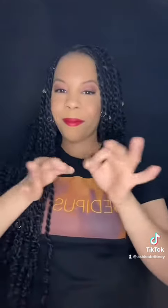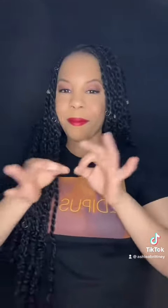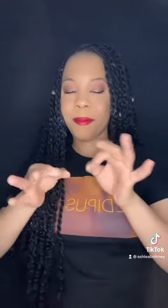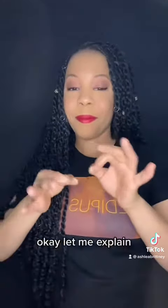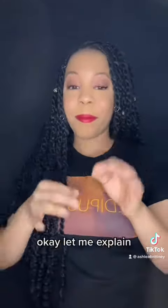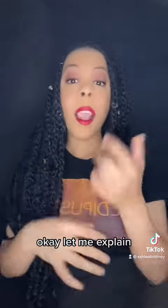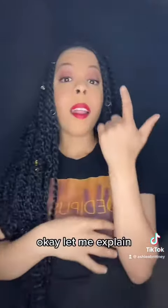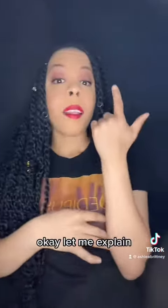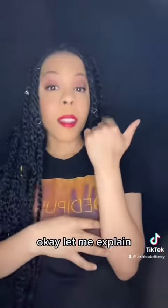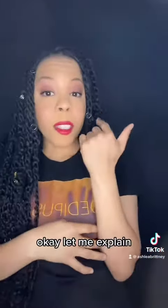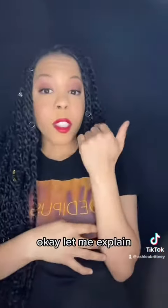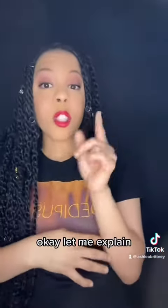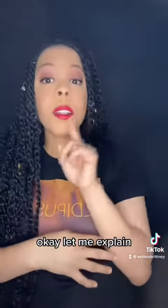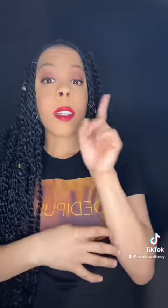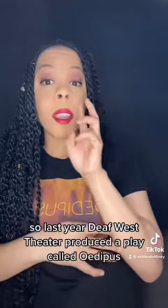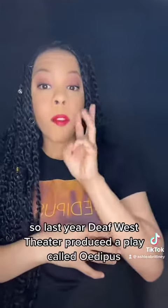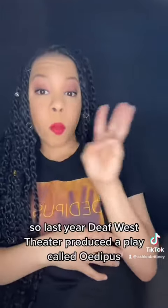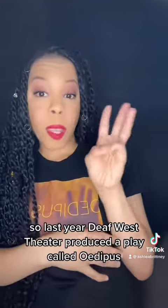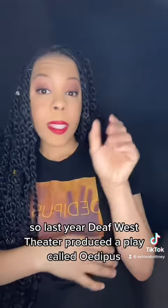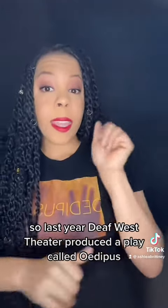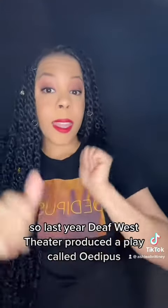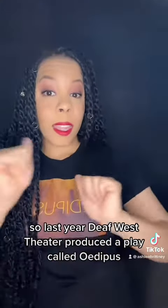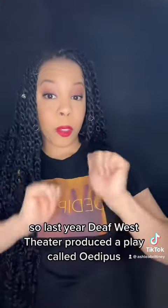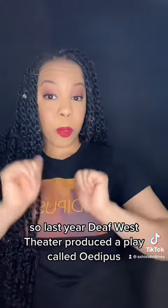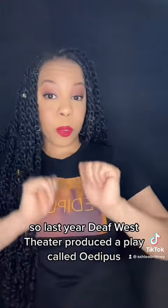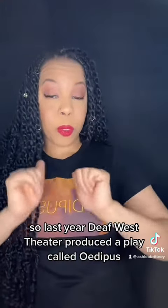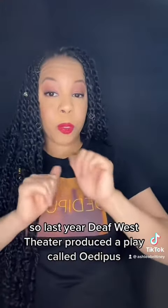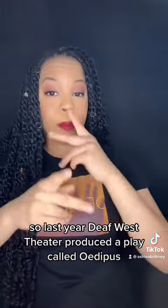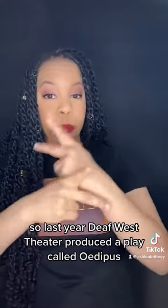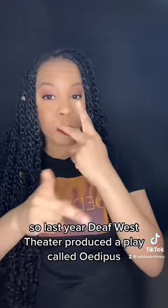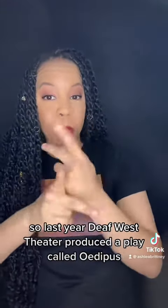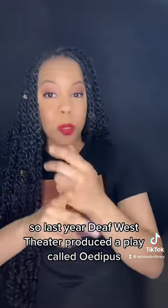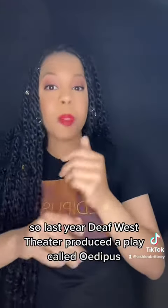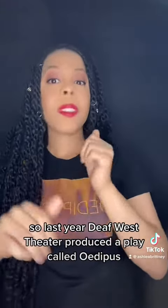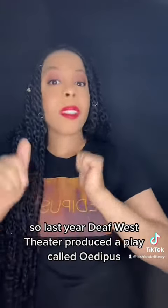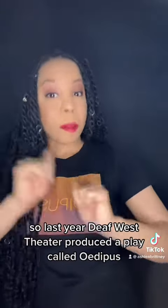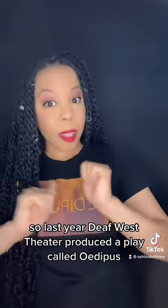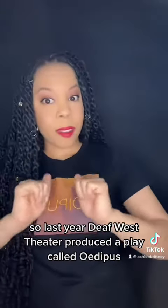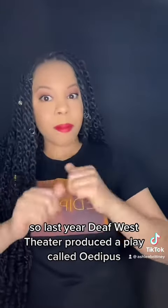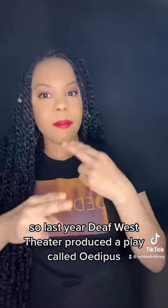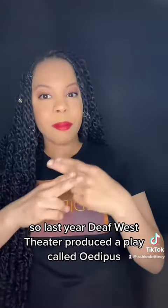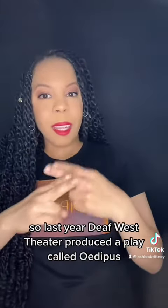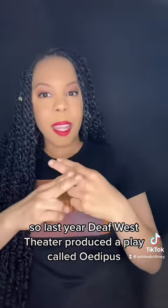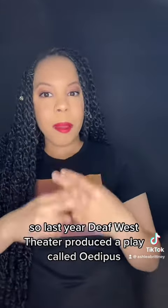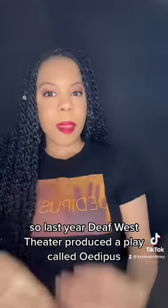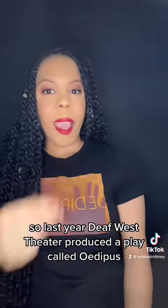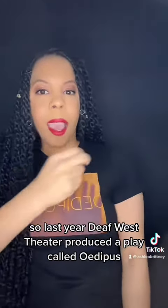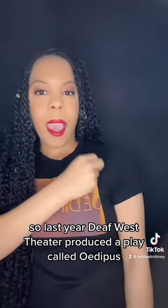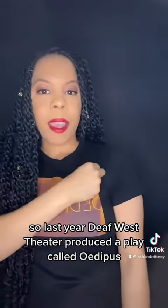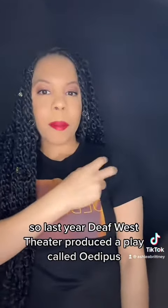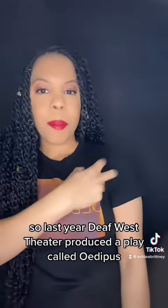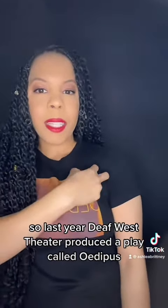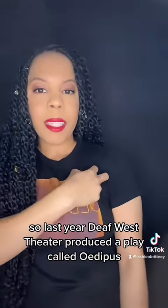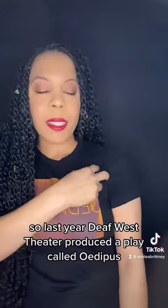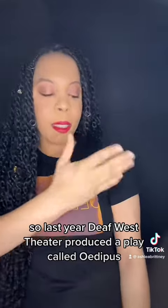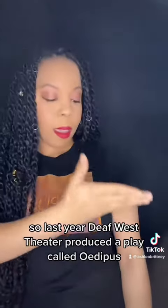Okay, let me explain. So, last year, Deaf West Theatre produced a play called, Aetidus.